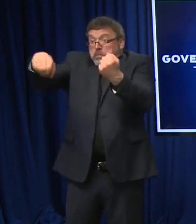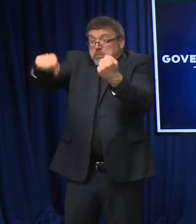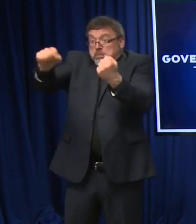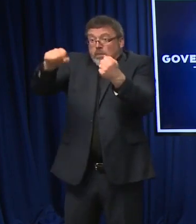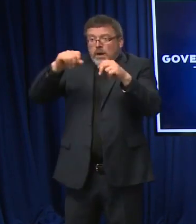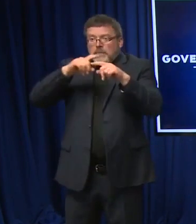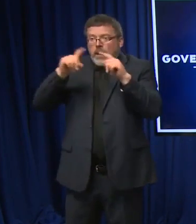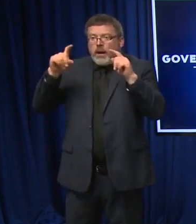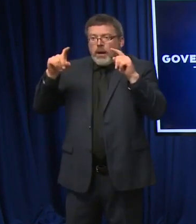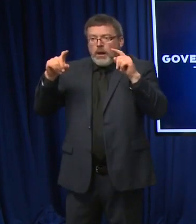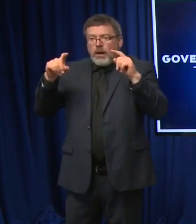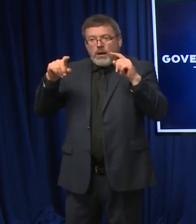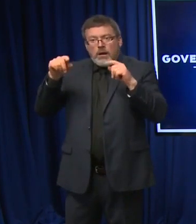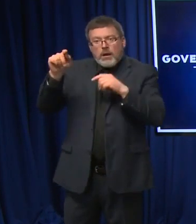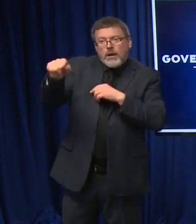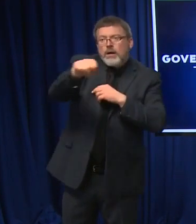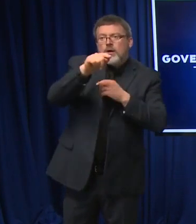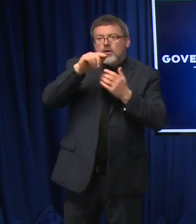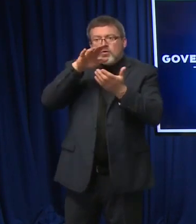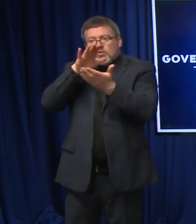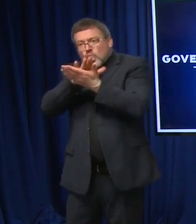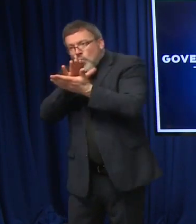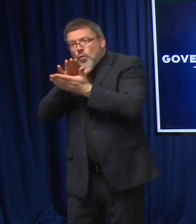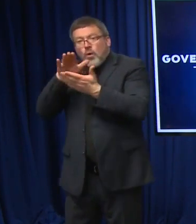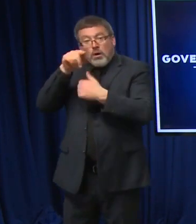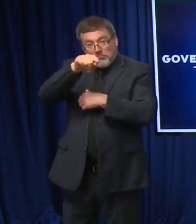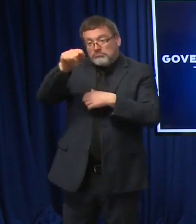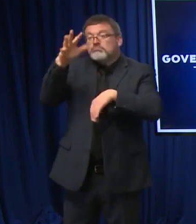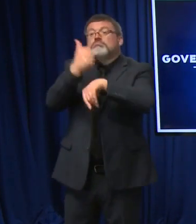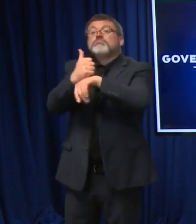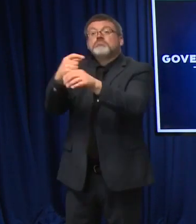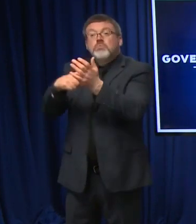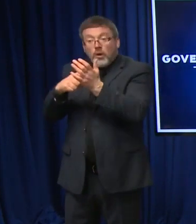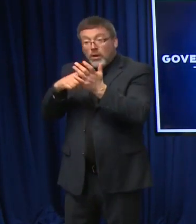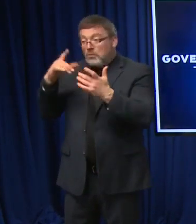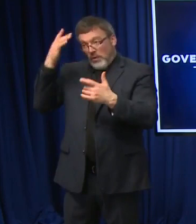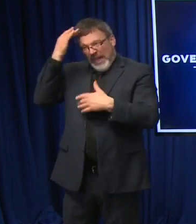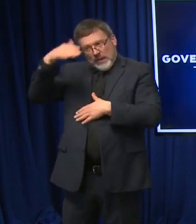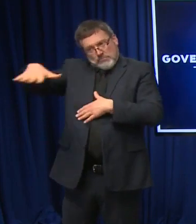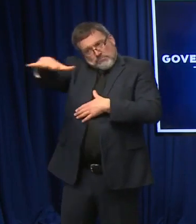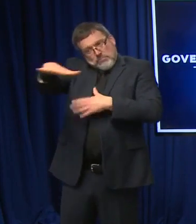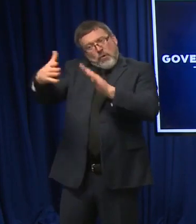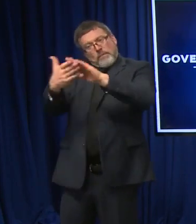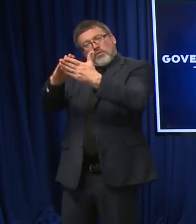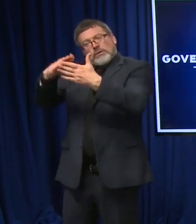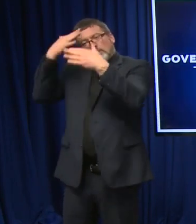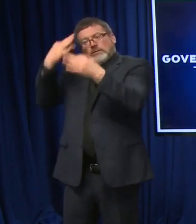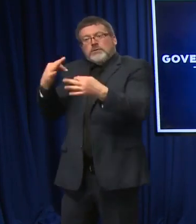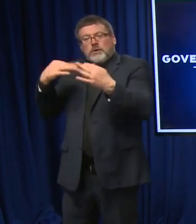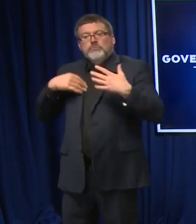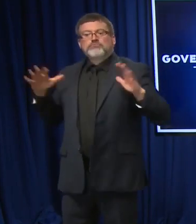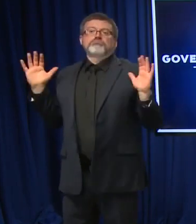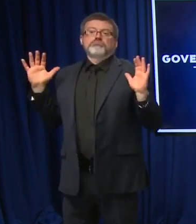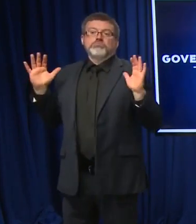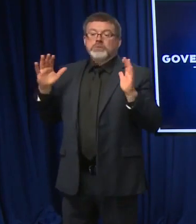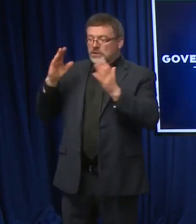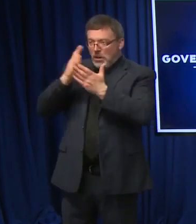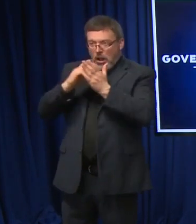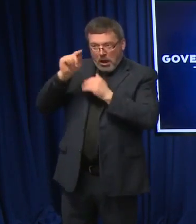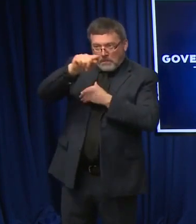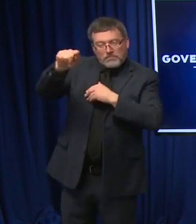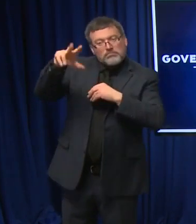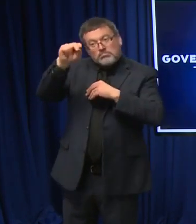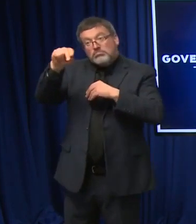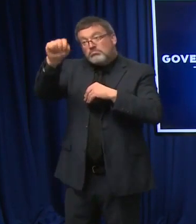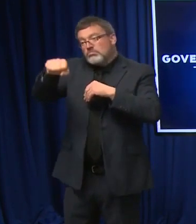A lot of schools are already implementing those mandates. Some communities are looking at re-implementing those. Some have done so when there are outbreaks or